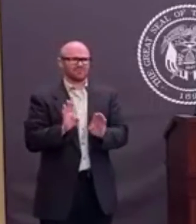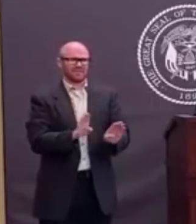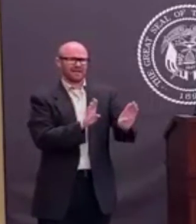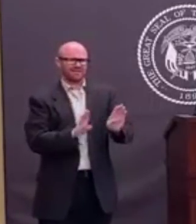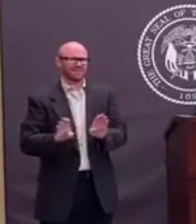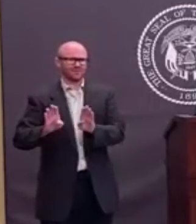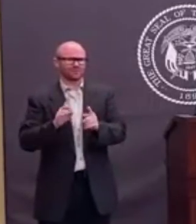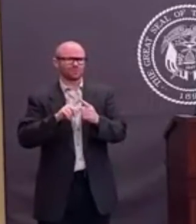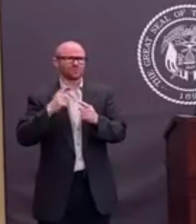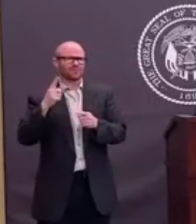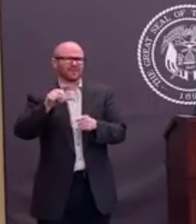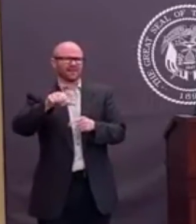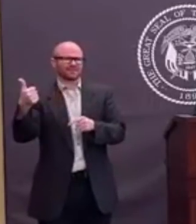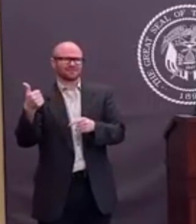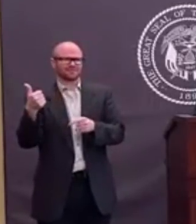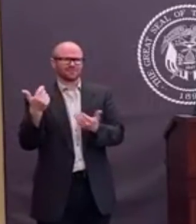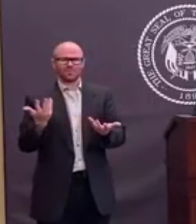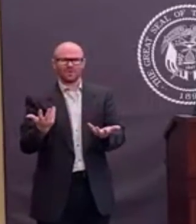else?